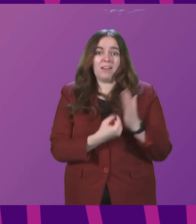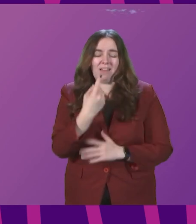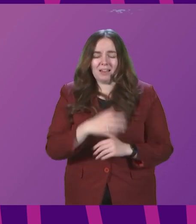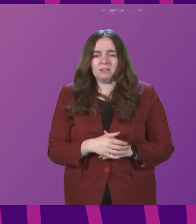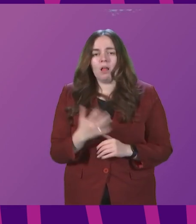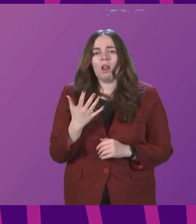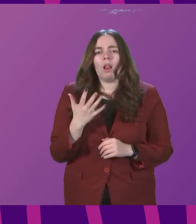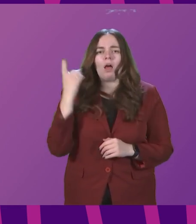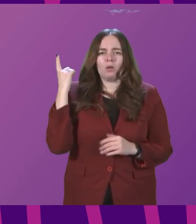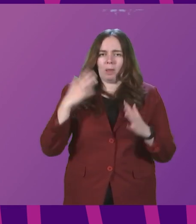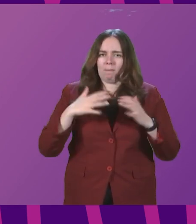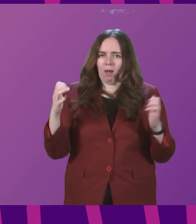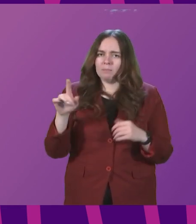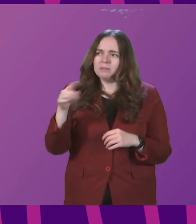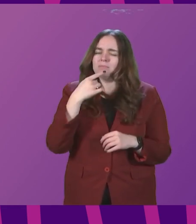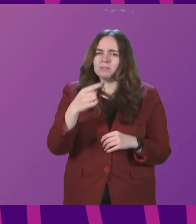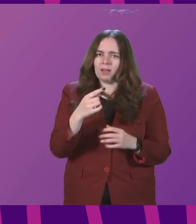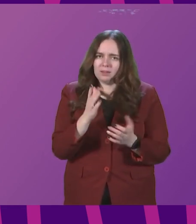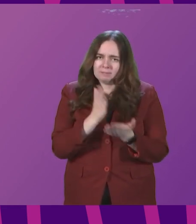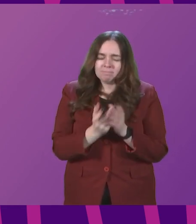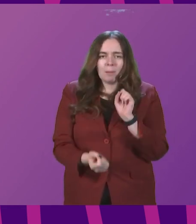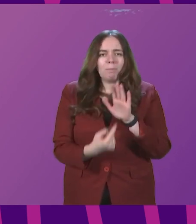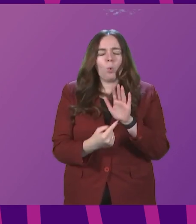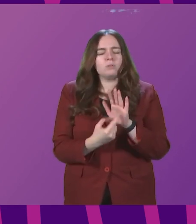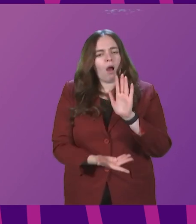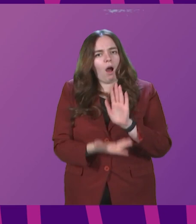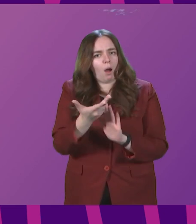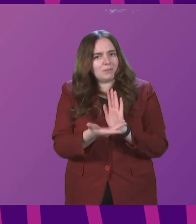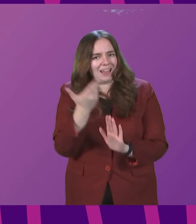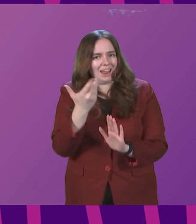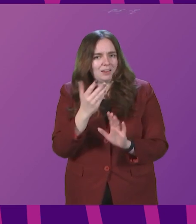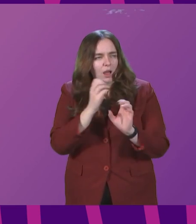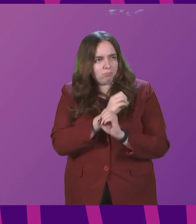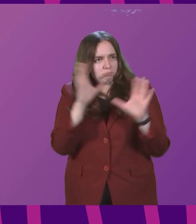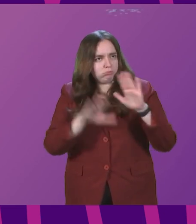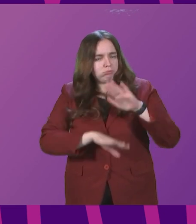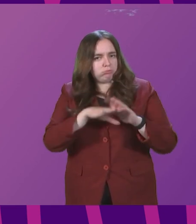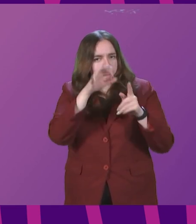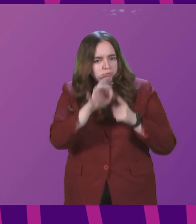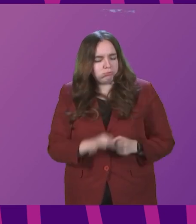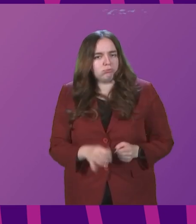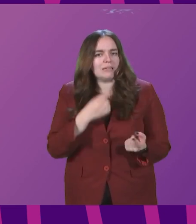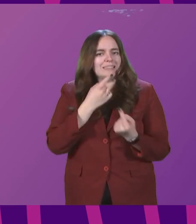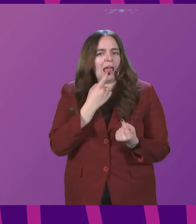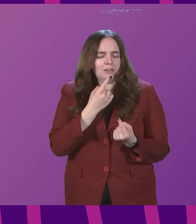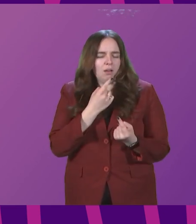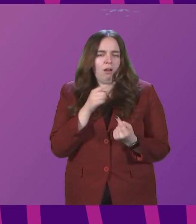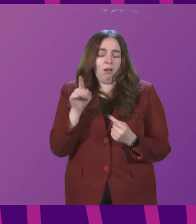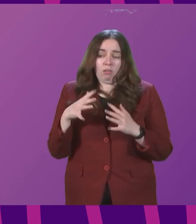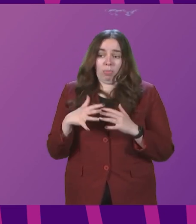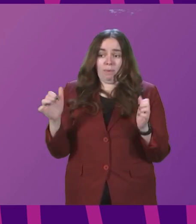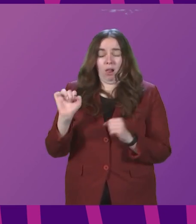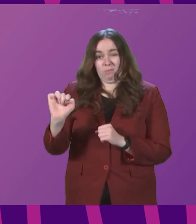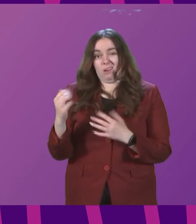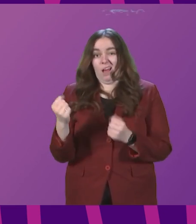contributions from multiple members stressed the importance of providing up-to-date and comprehensive data, not just because it is right for this parliament to do its job